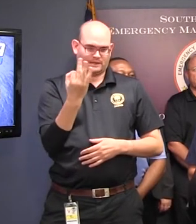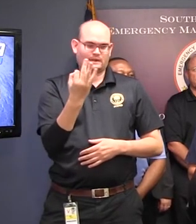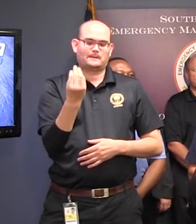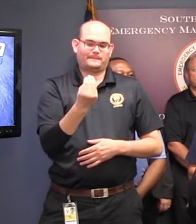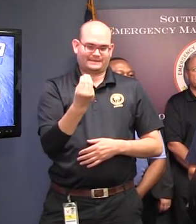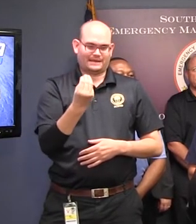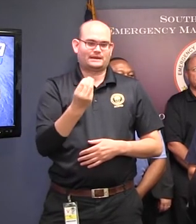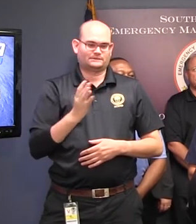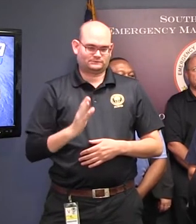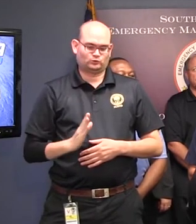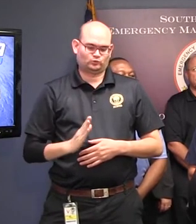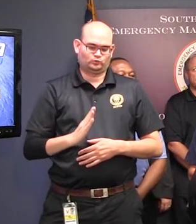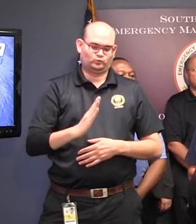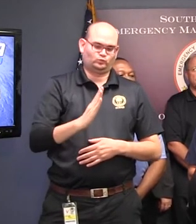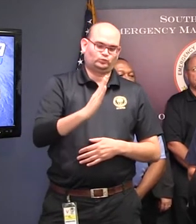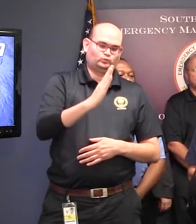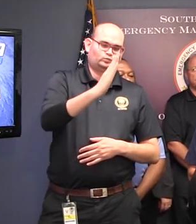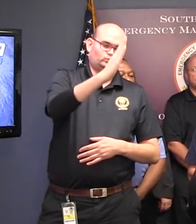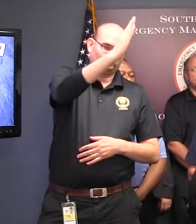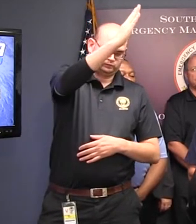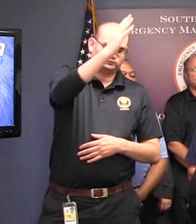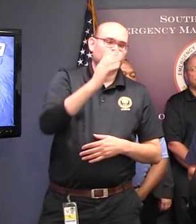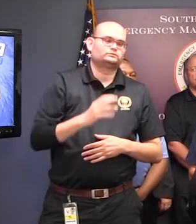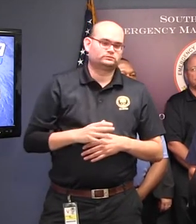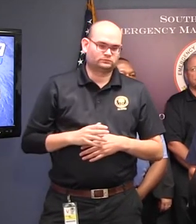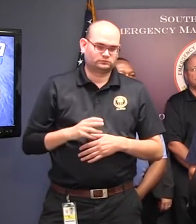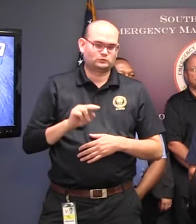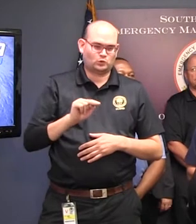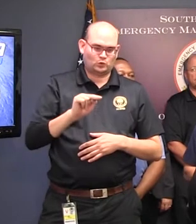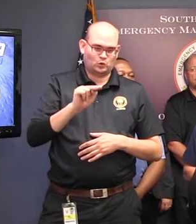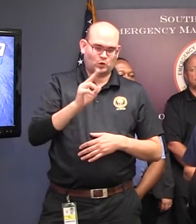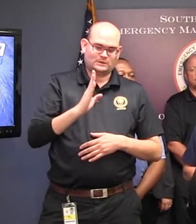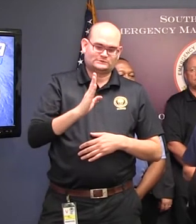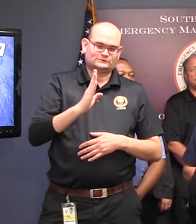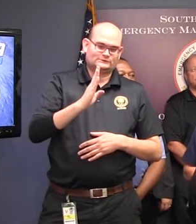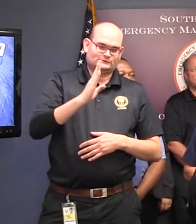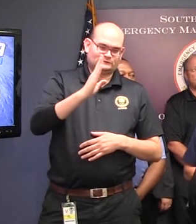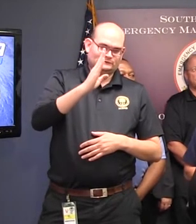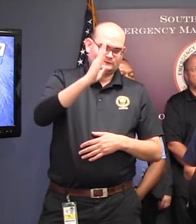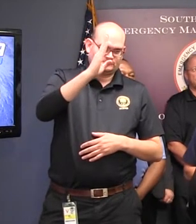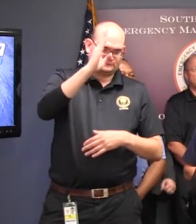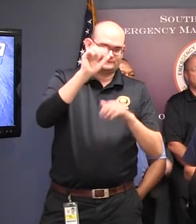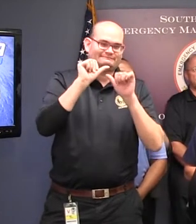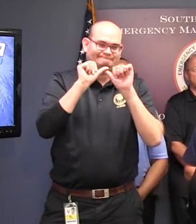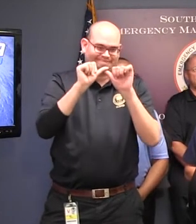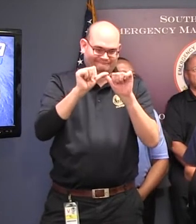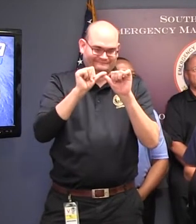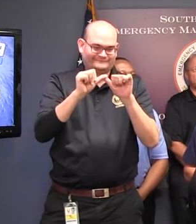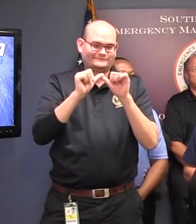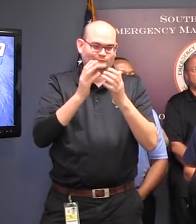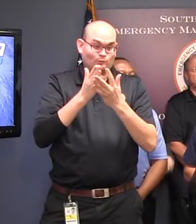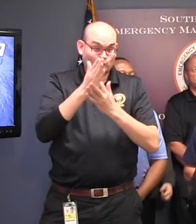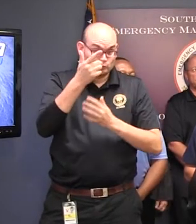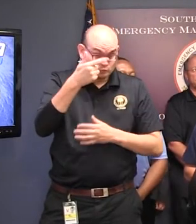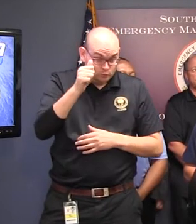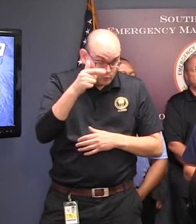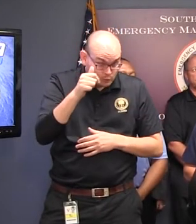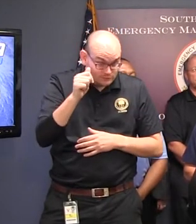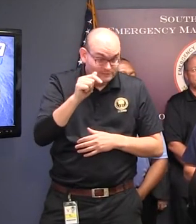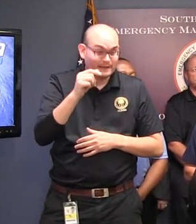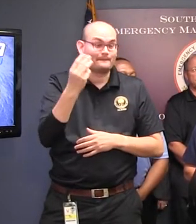as it lifts northward toward the area. Irma is then expected to move northwest across Georgia Monday and Monday night.